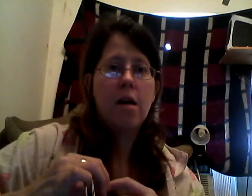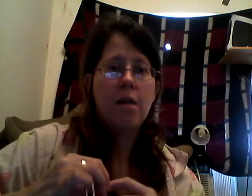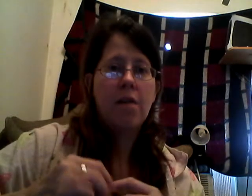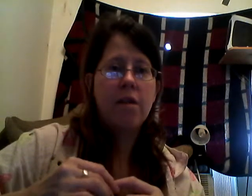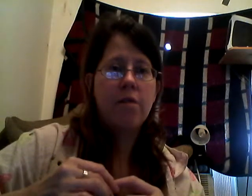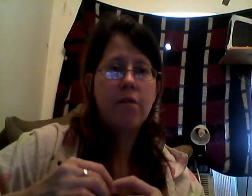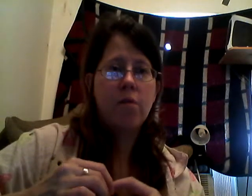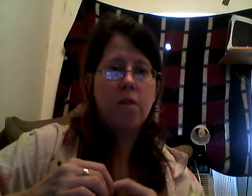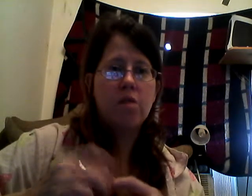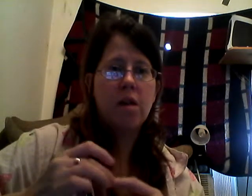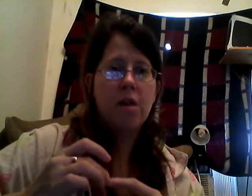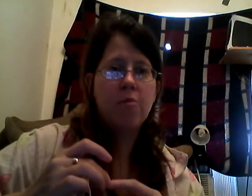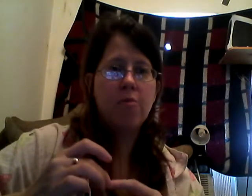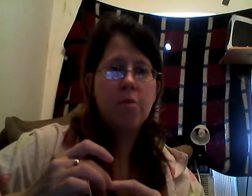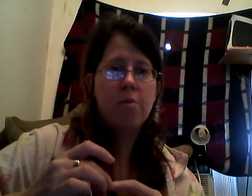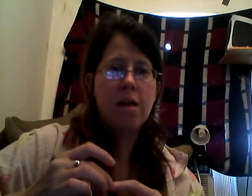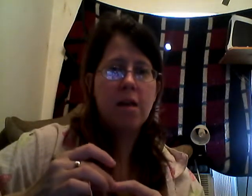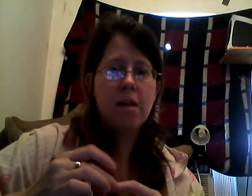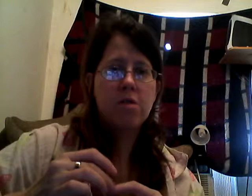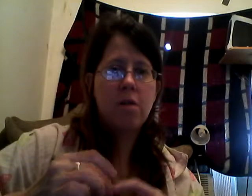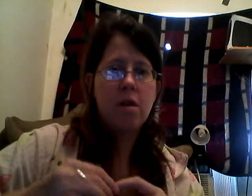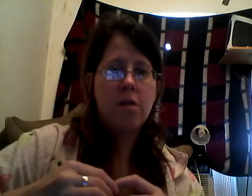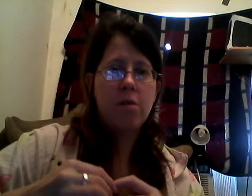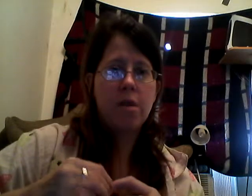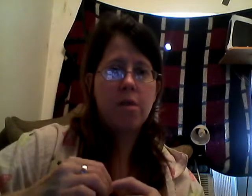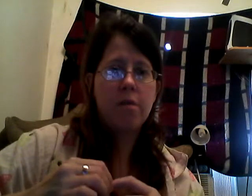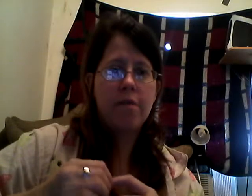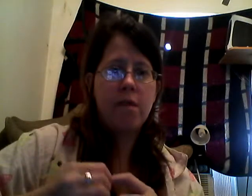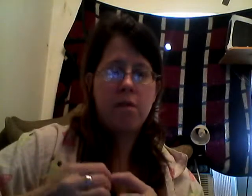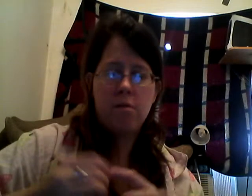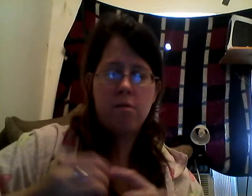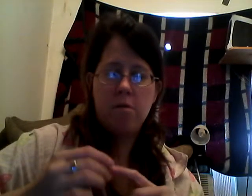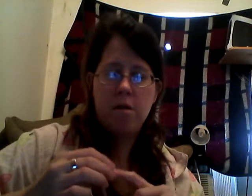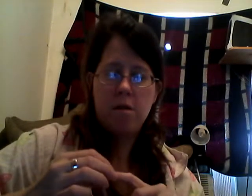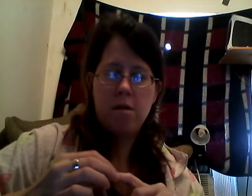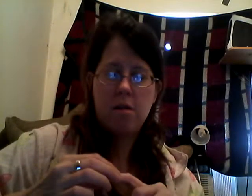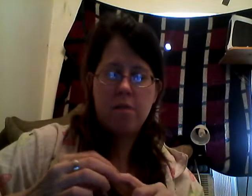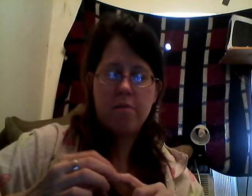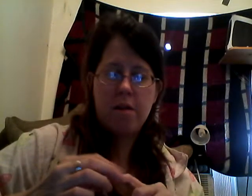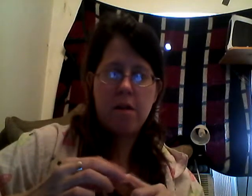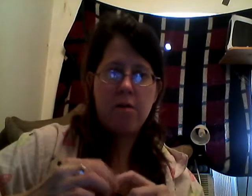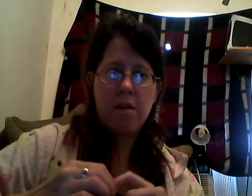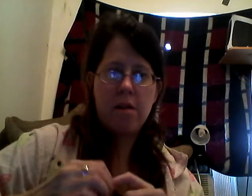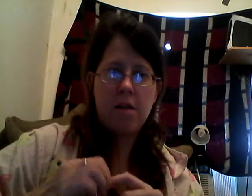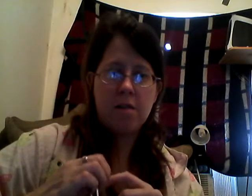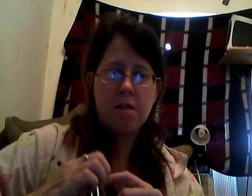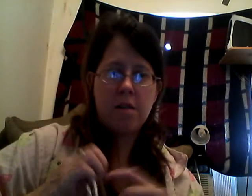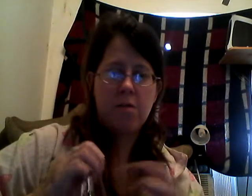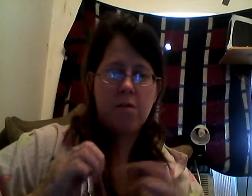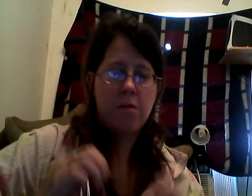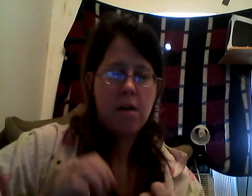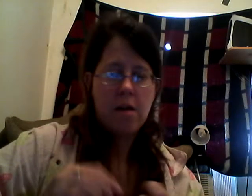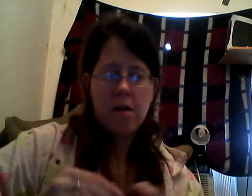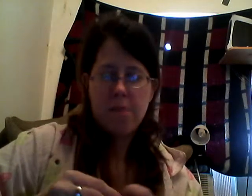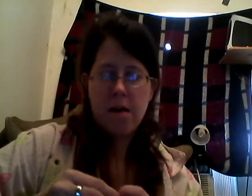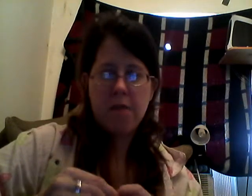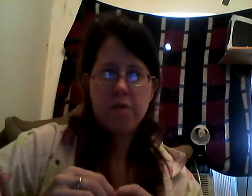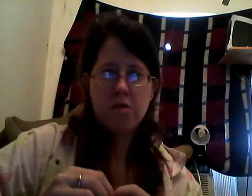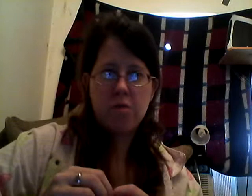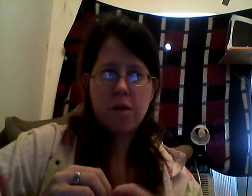thank you for watching. I will be back later on with another video of my acrylic nails that I do. My anniversary, I've